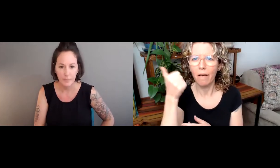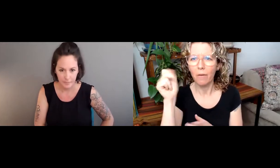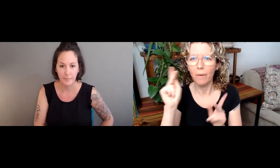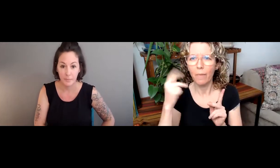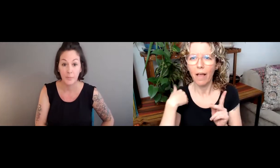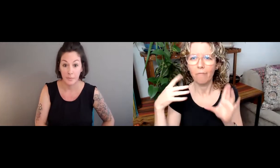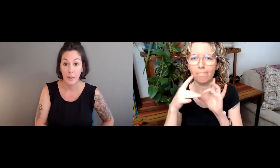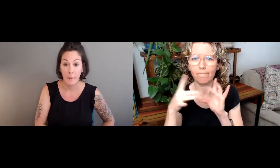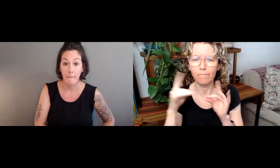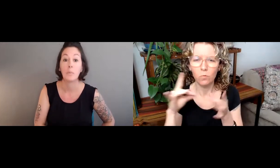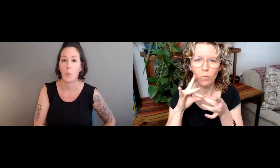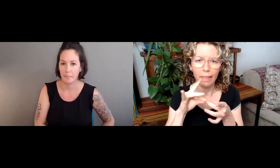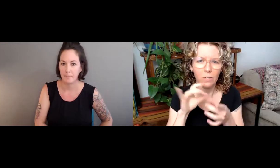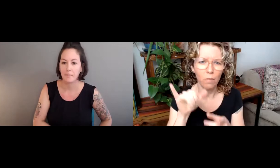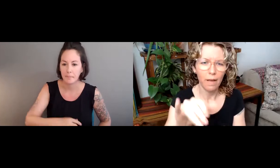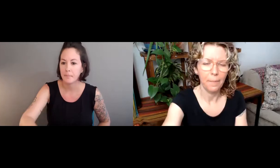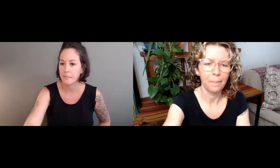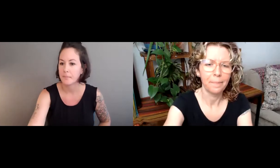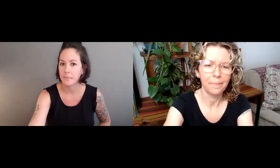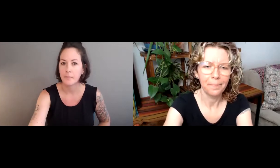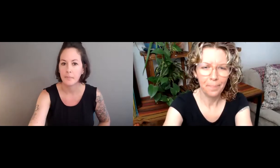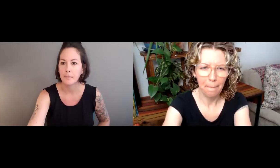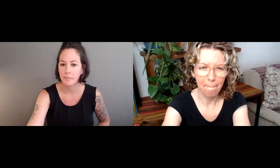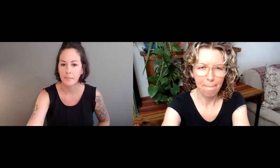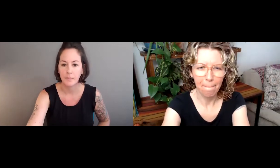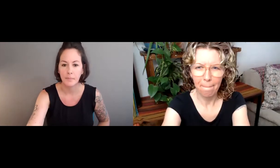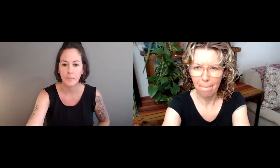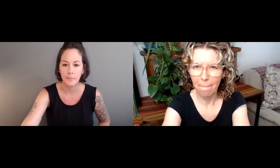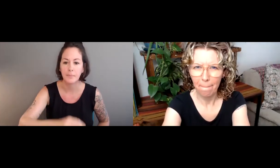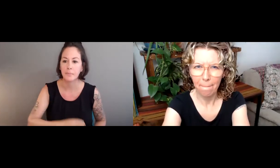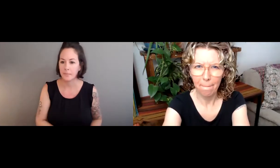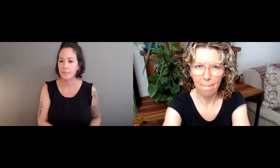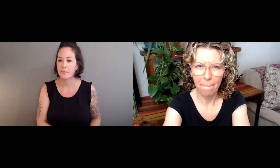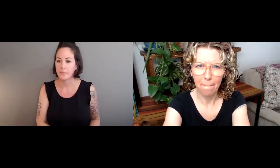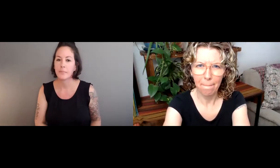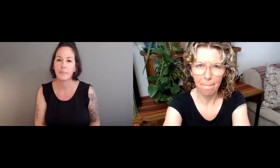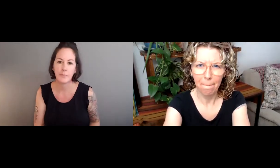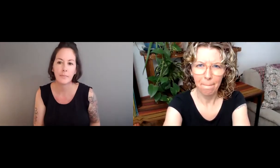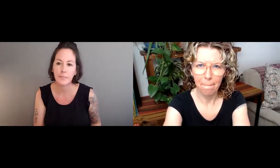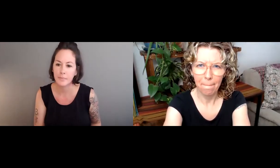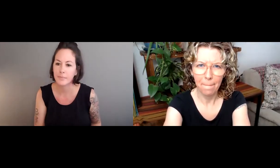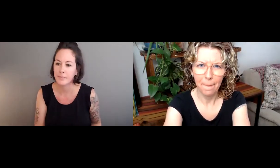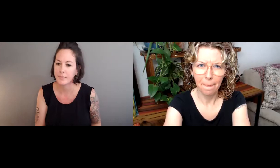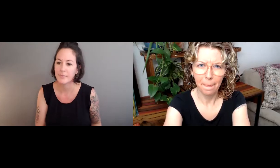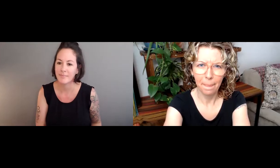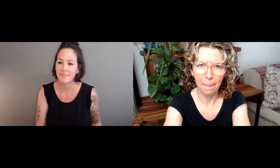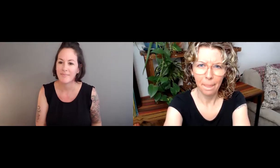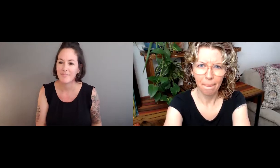I'm seeing some Q&A come up, so I'd like to see what folks have written.